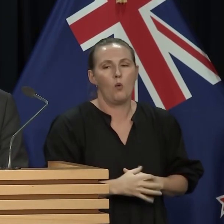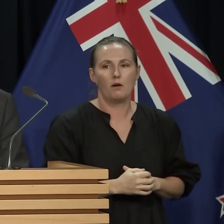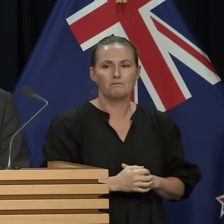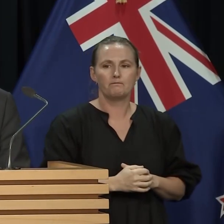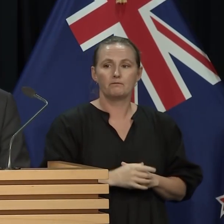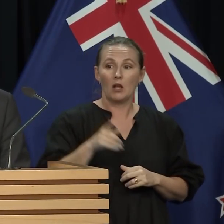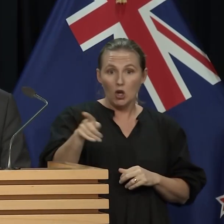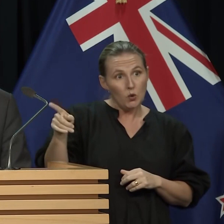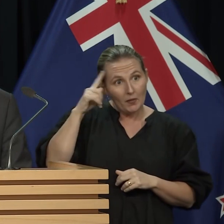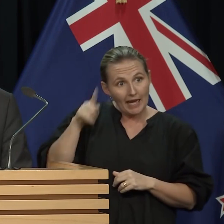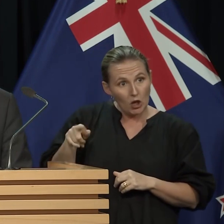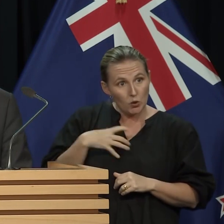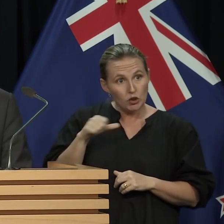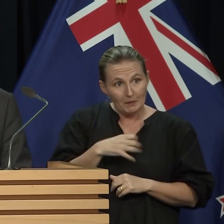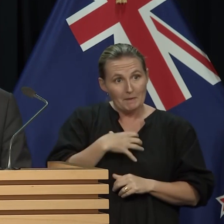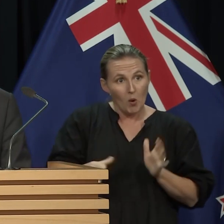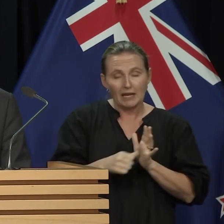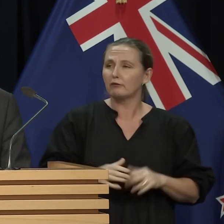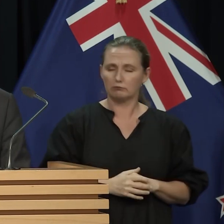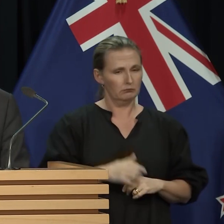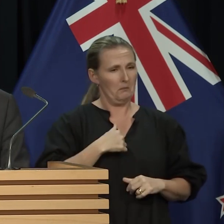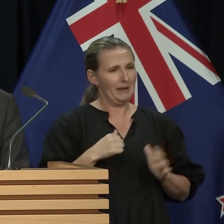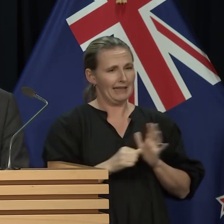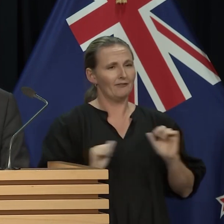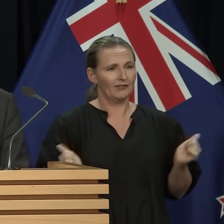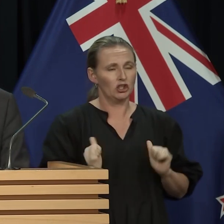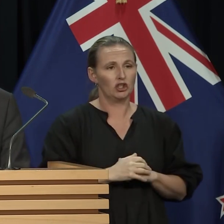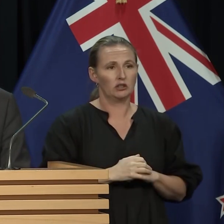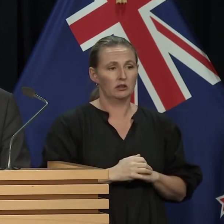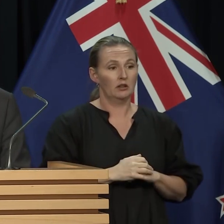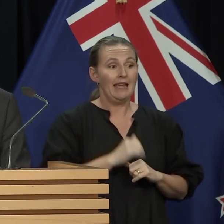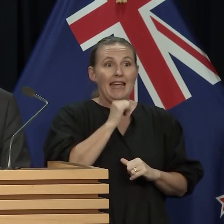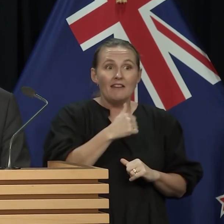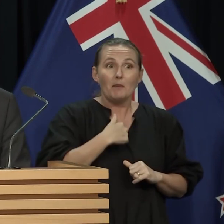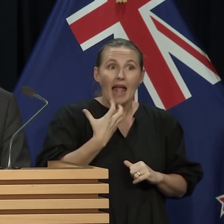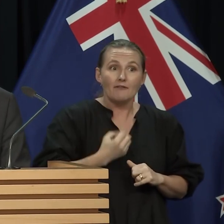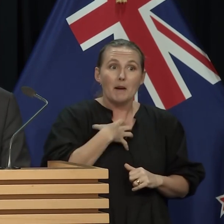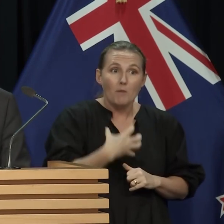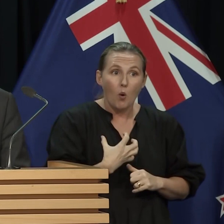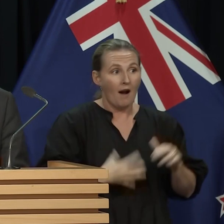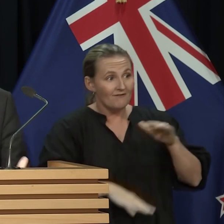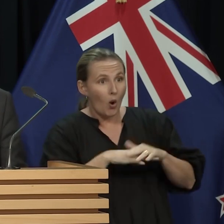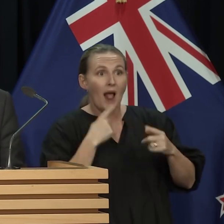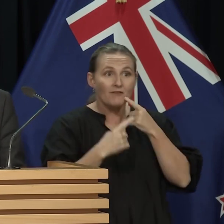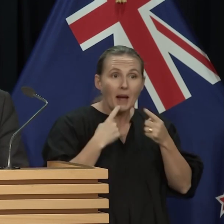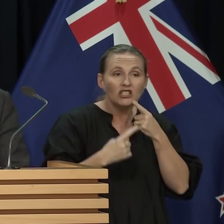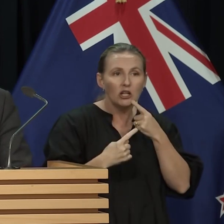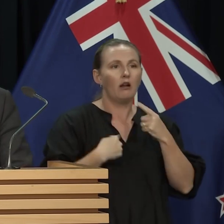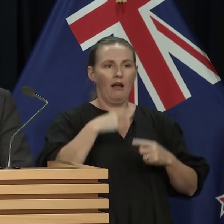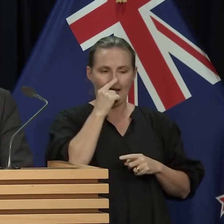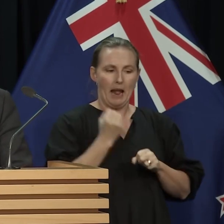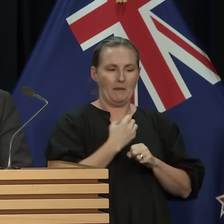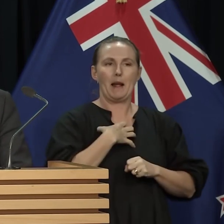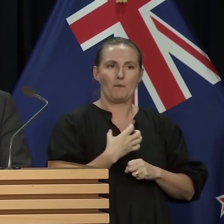if I'd had all of the information related to all of those Ministers in the first instance, the issue would have been resolved much quicker than it was. But I didn't have that information.